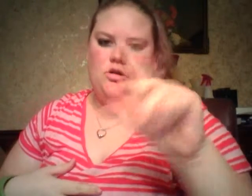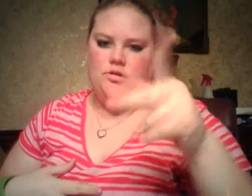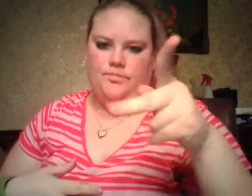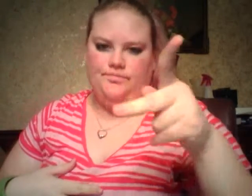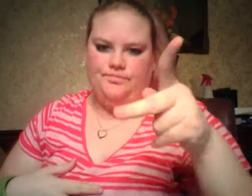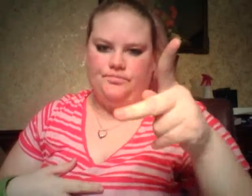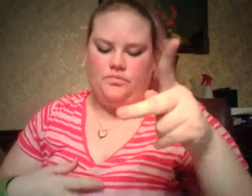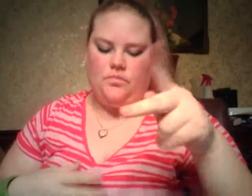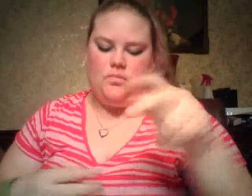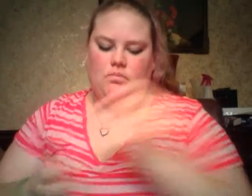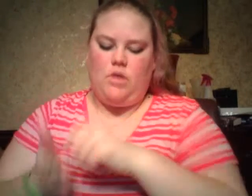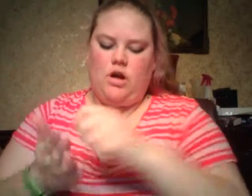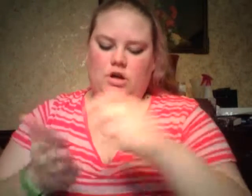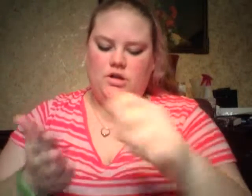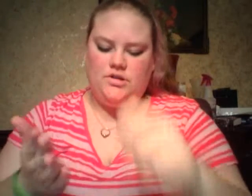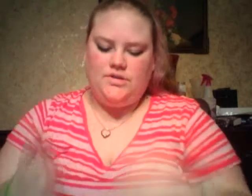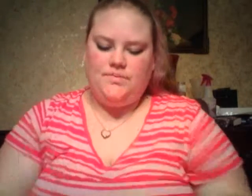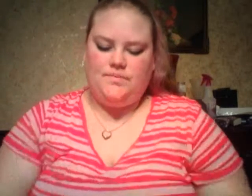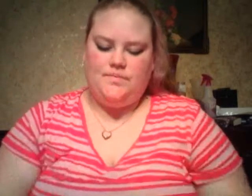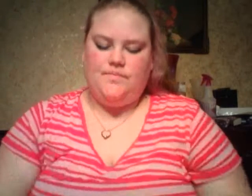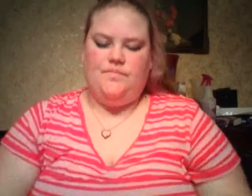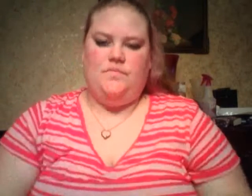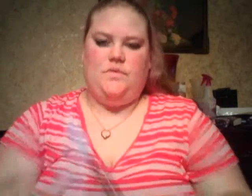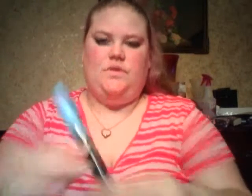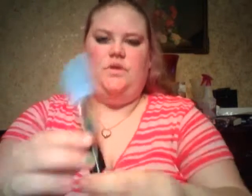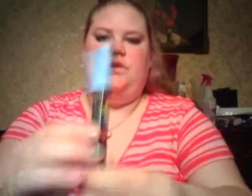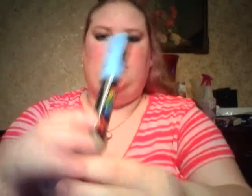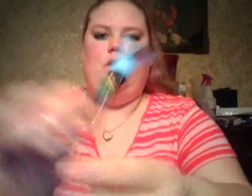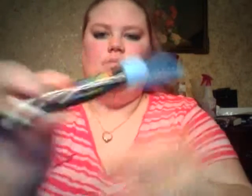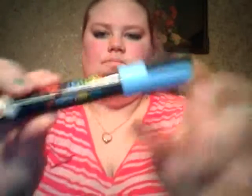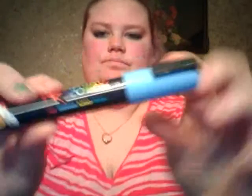markers. So, here they are.